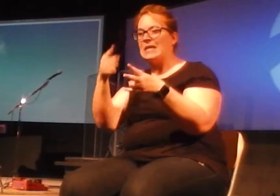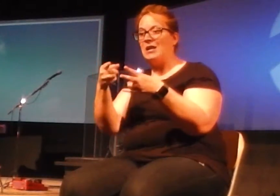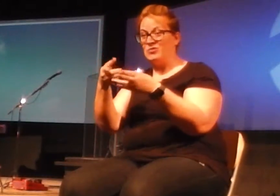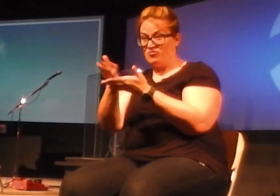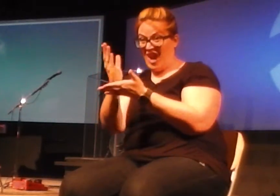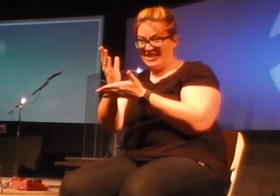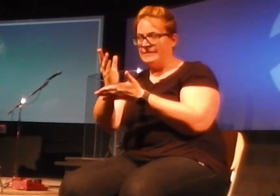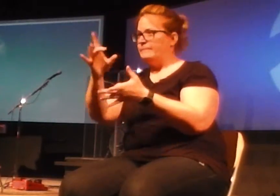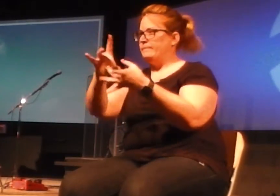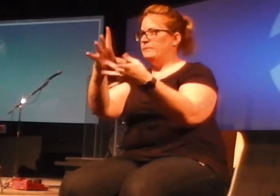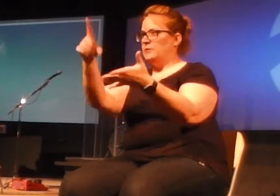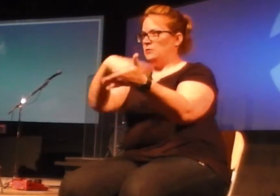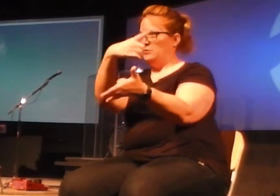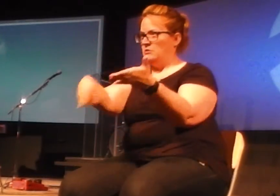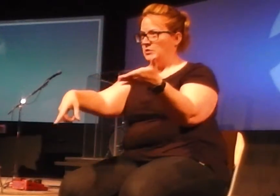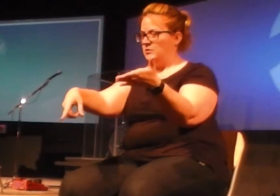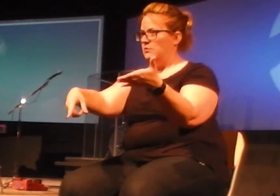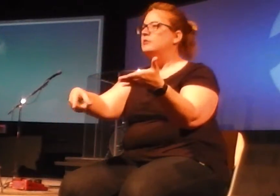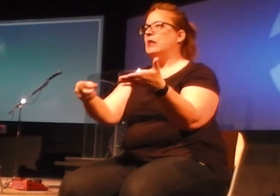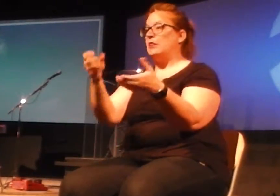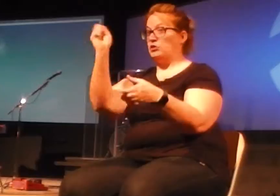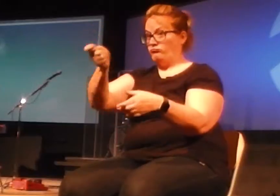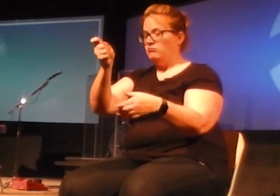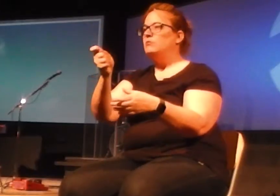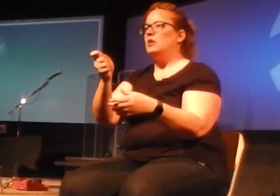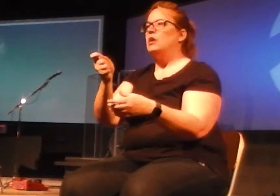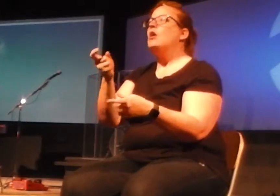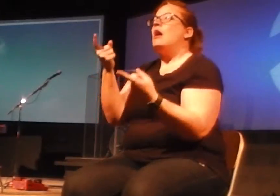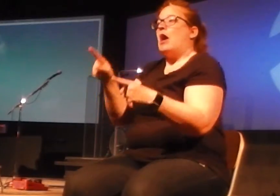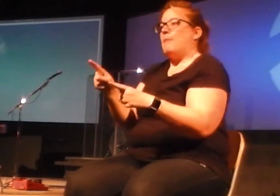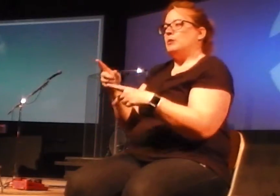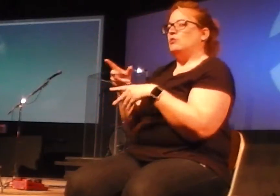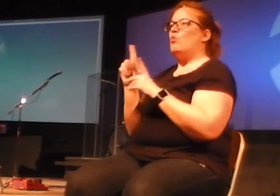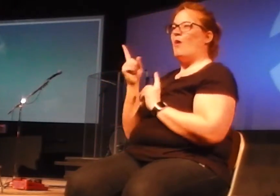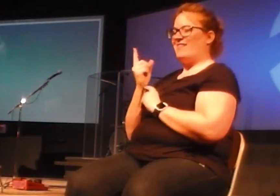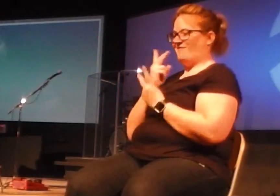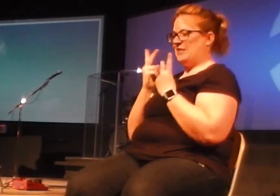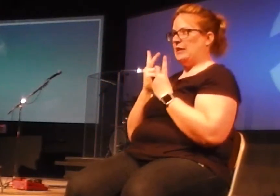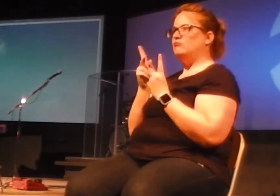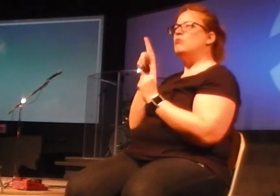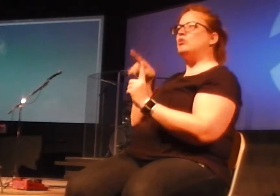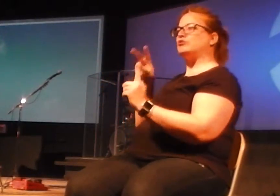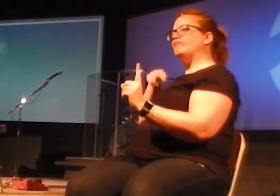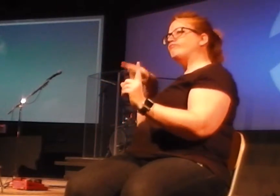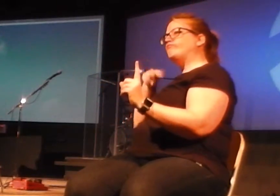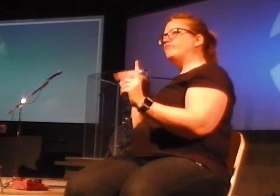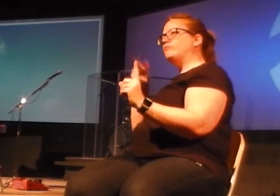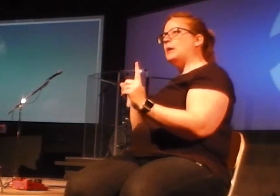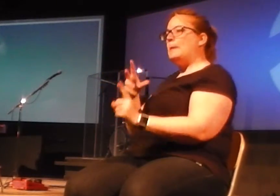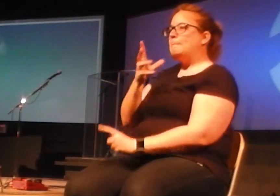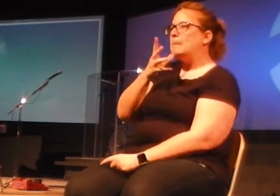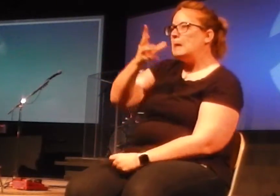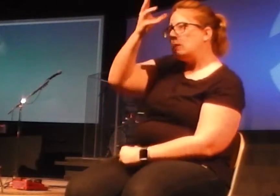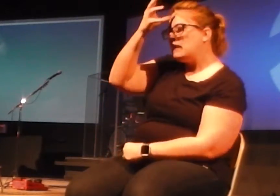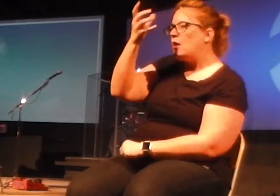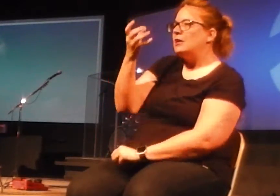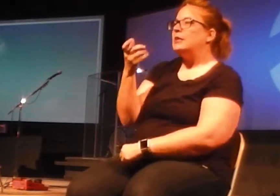happens is they're allowed one final supervised visit between where the parents and the child gets to sit down